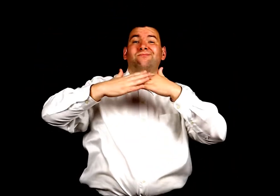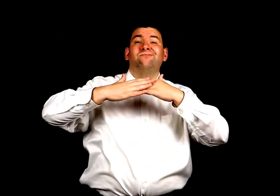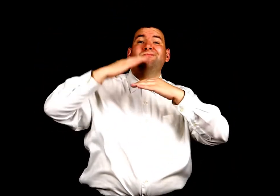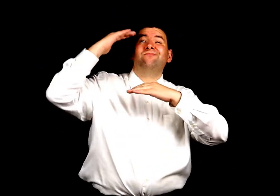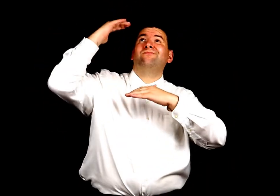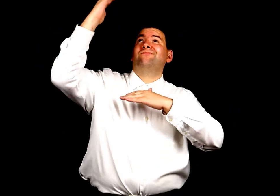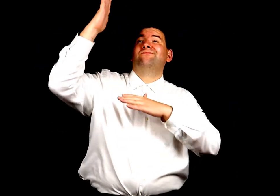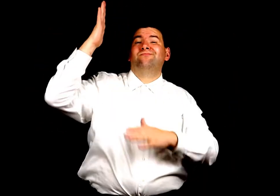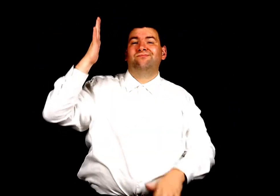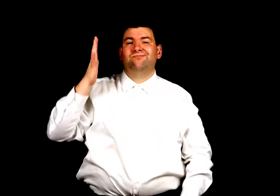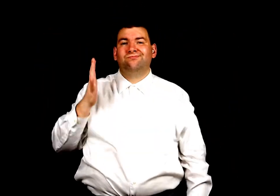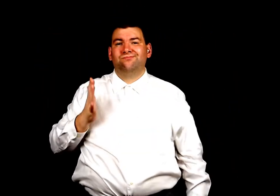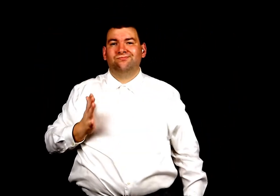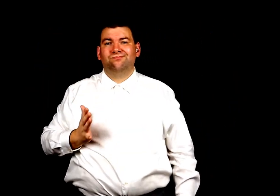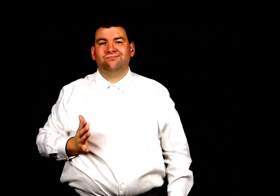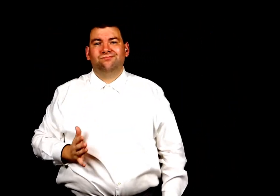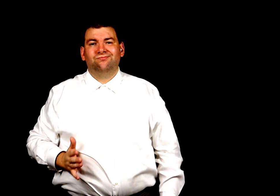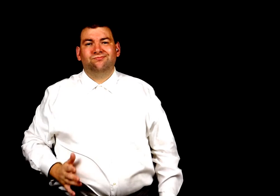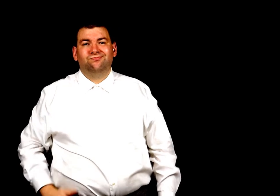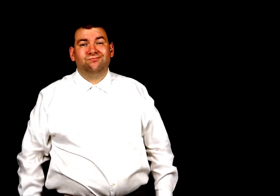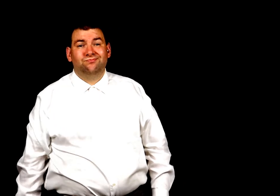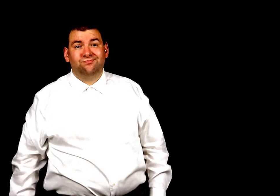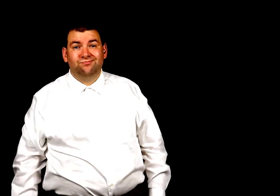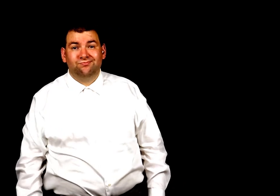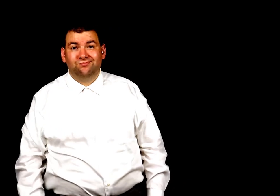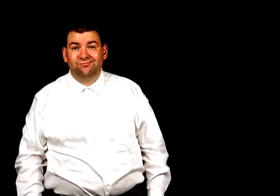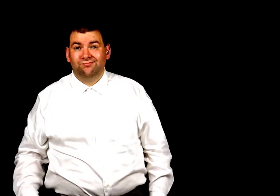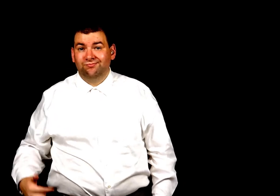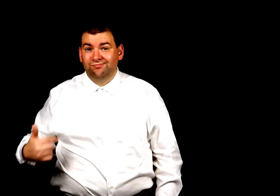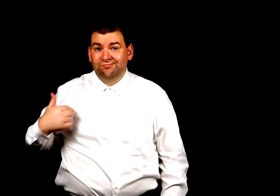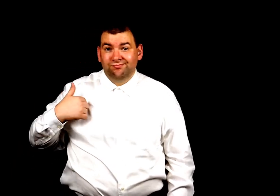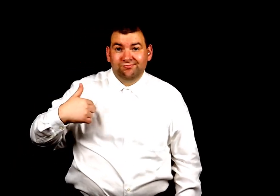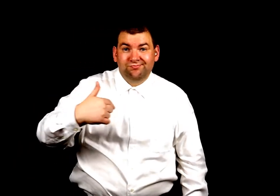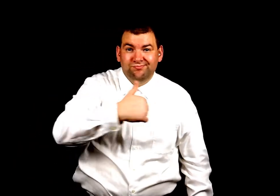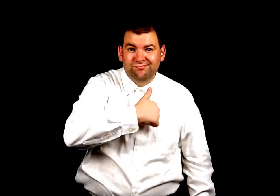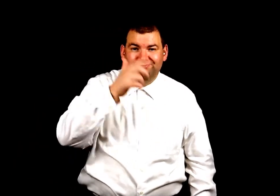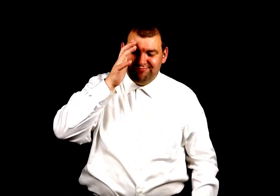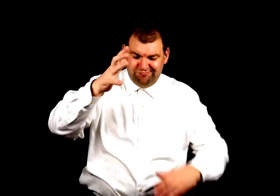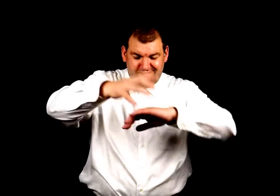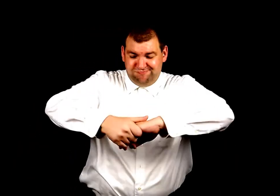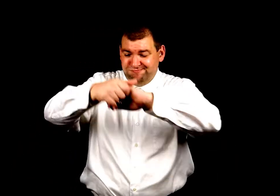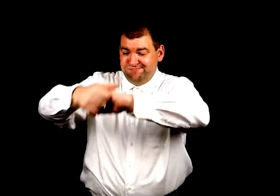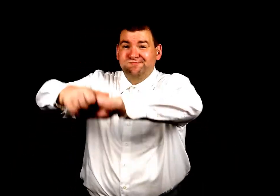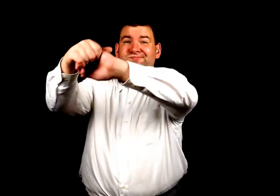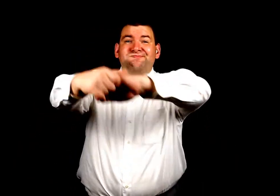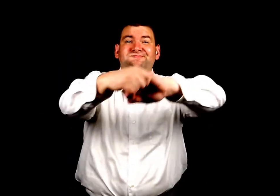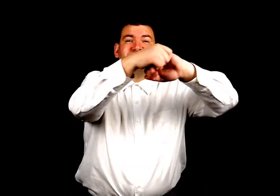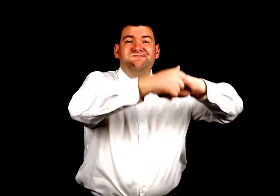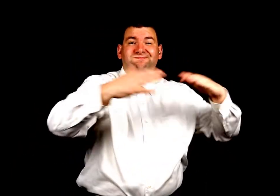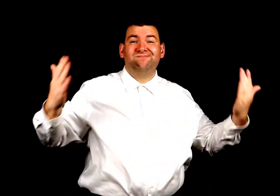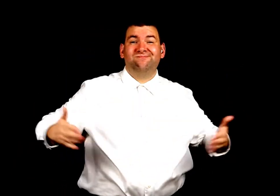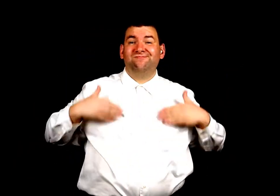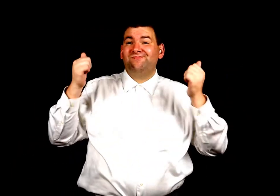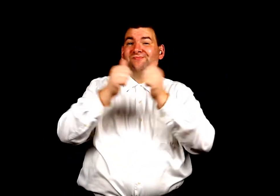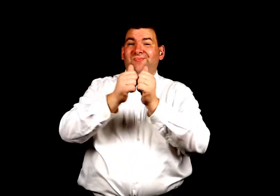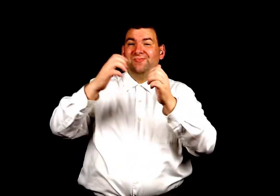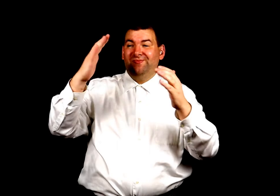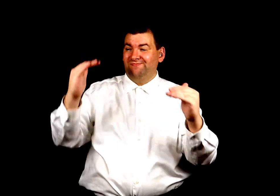on the other side Then we'll shake glad hands with the elders